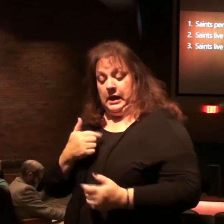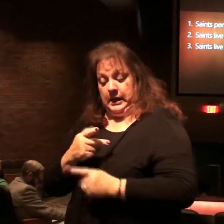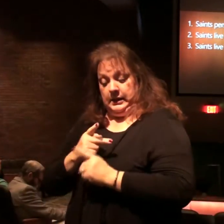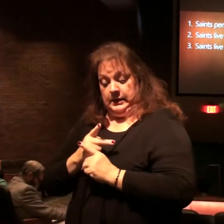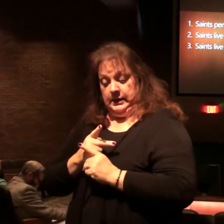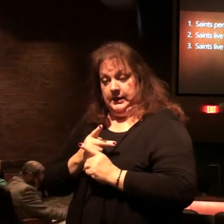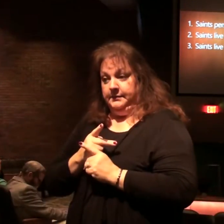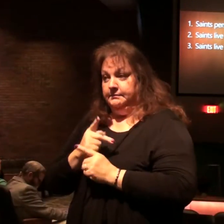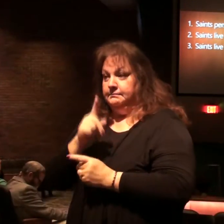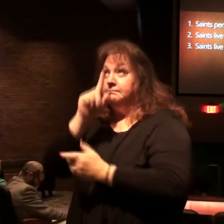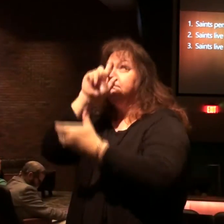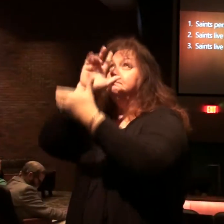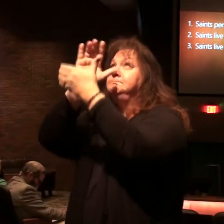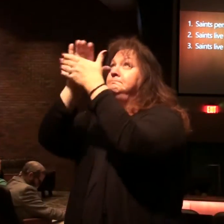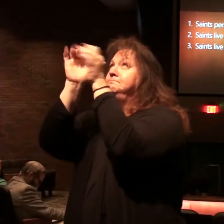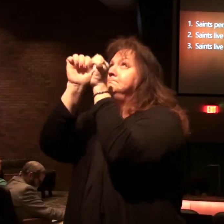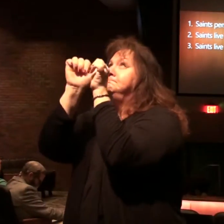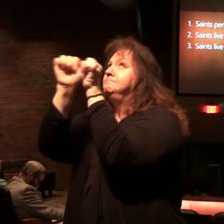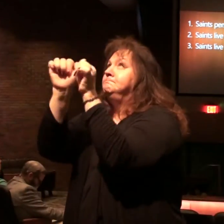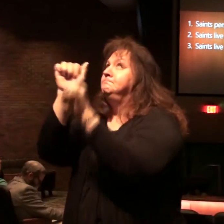our faith in him.